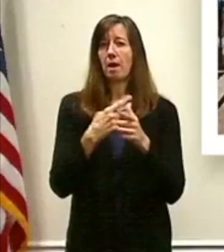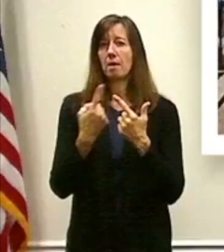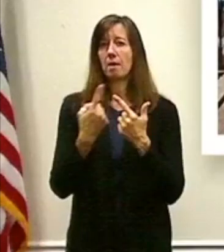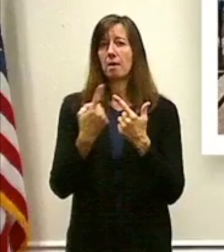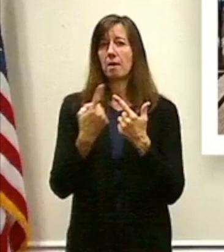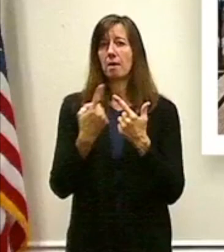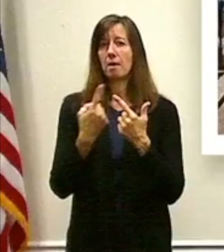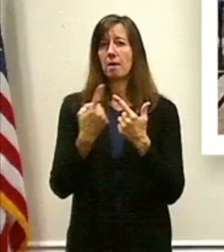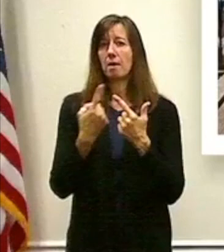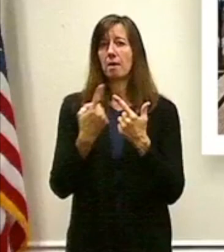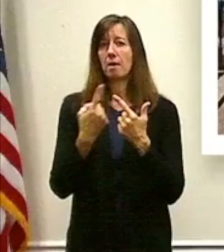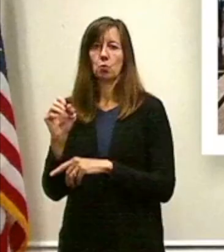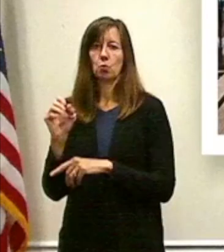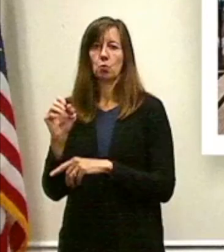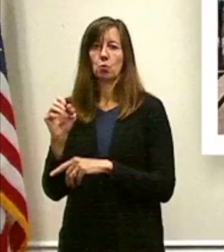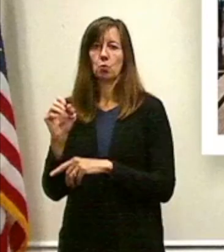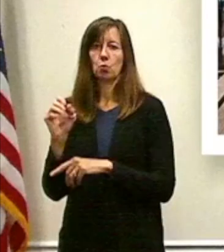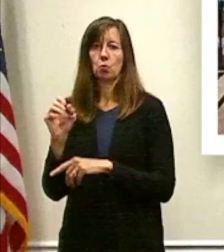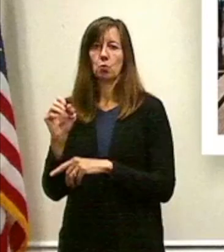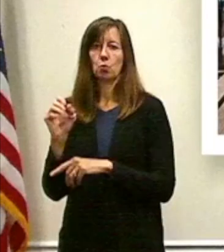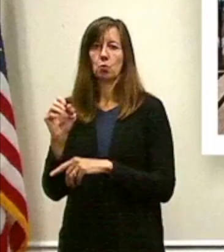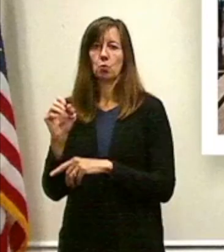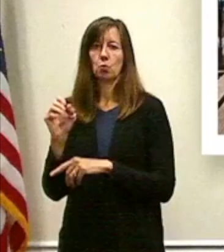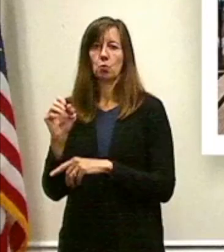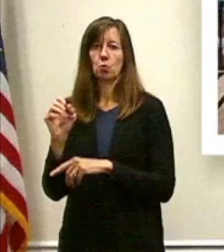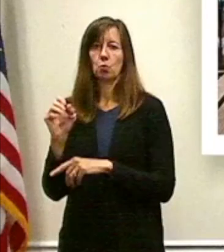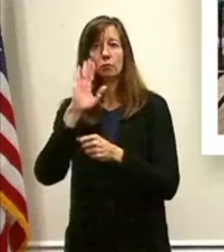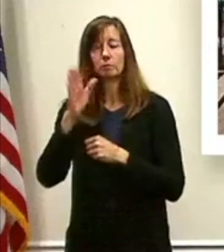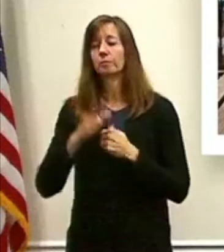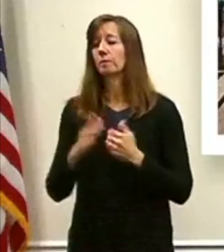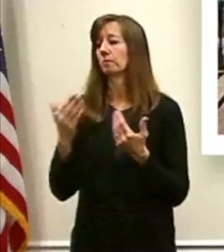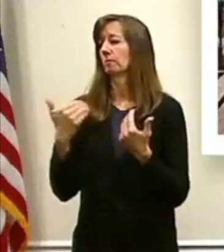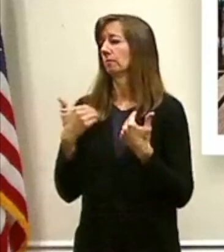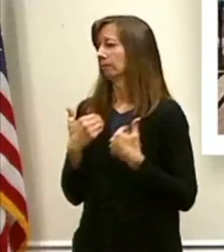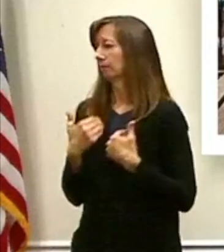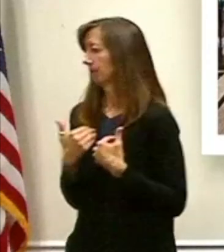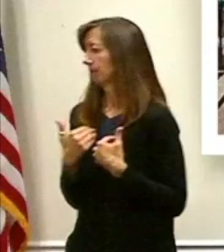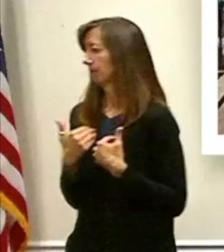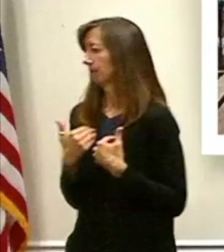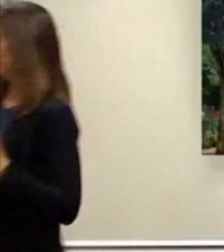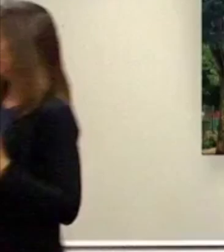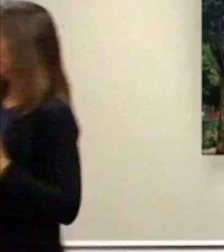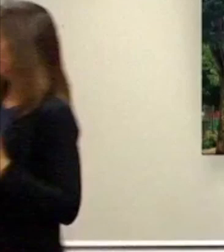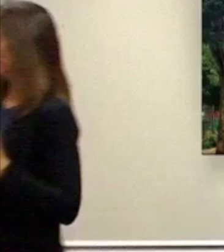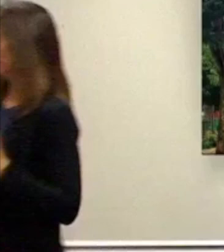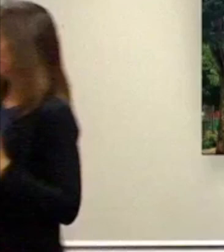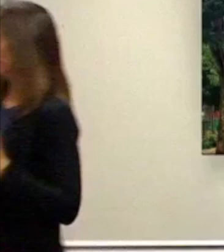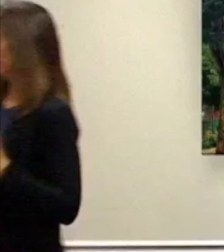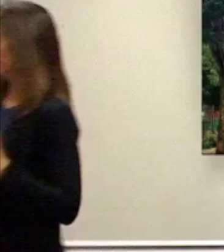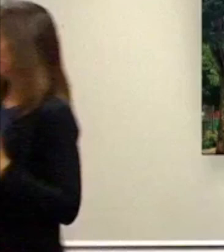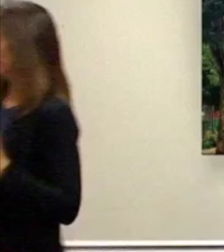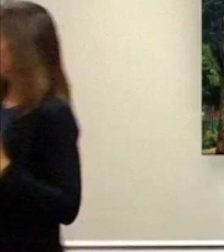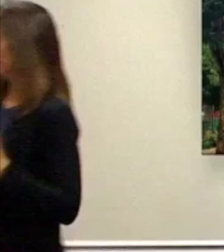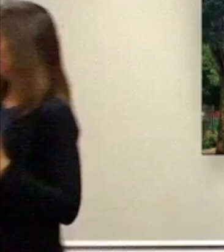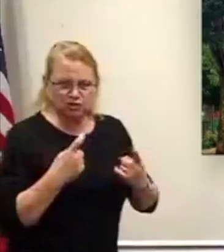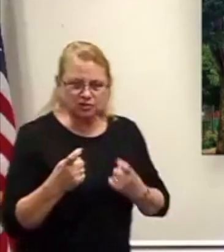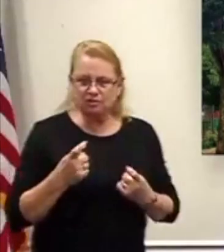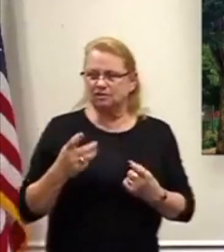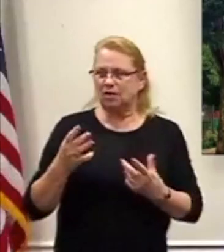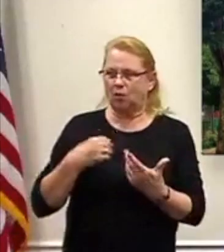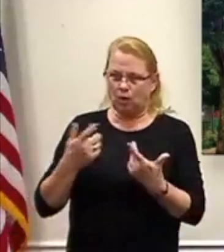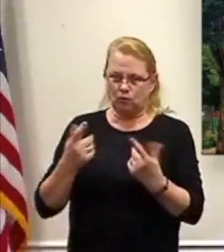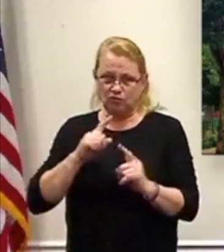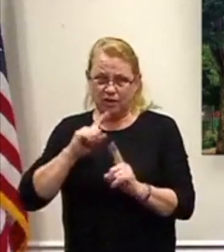other questions that I know we'd like to try to get to. I want to make sure that I've covered most of the things